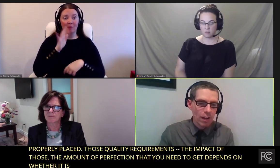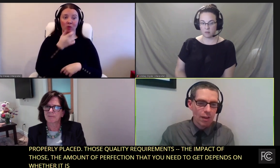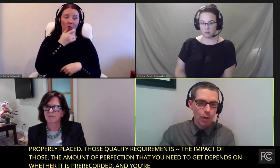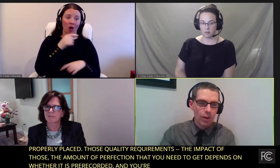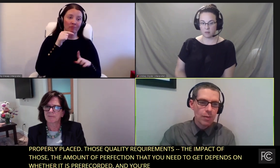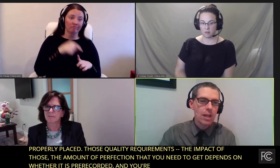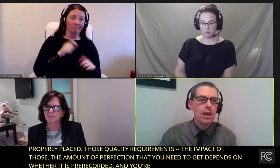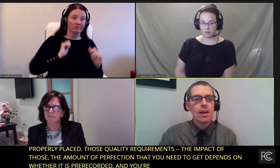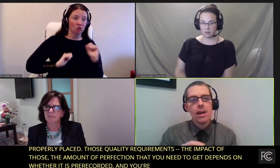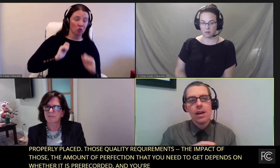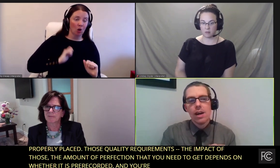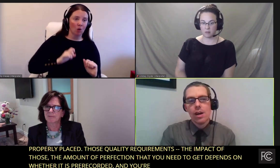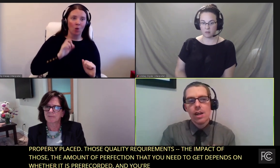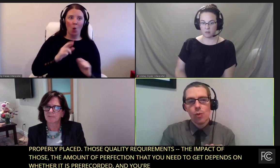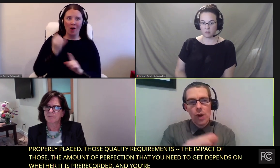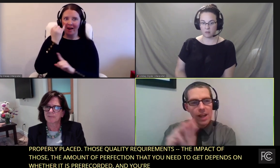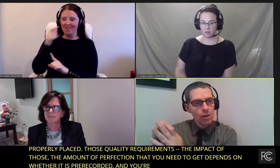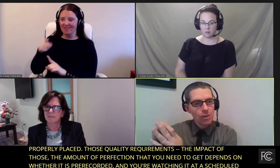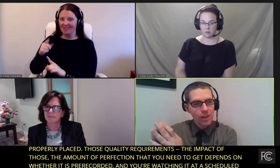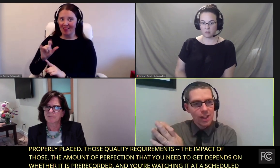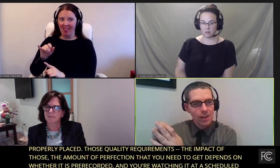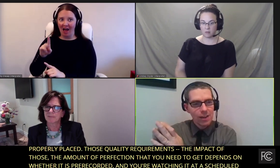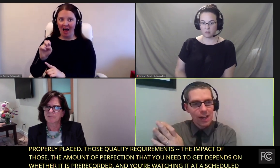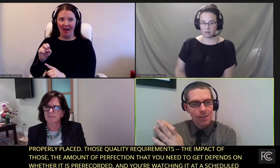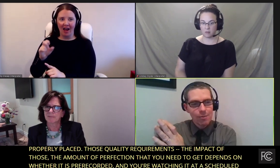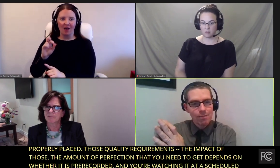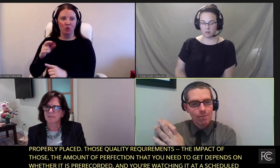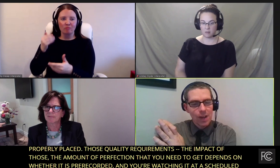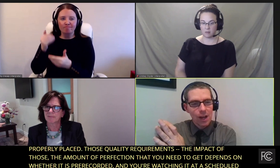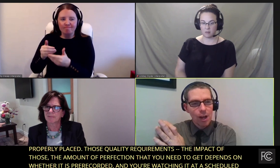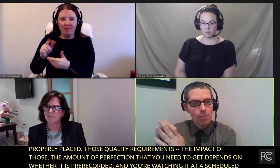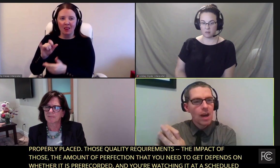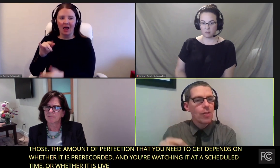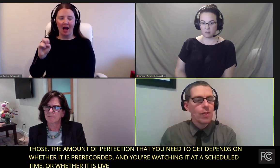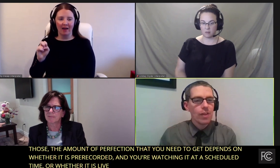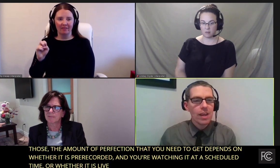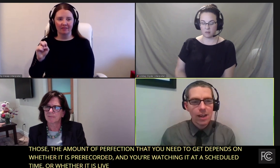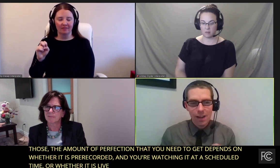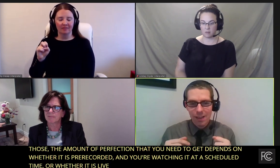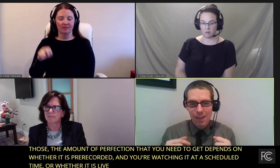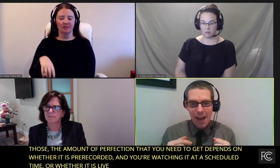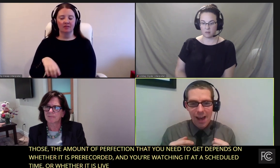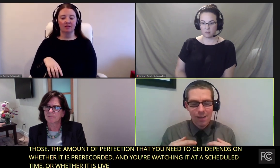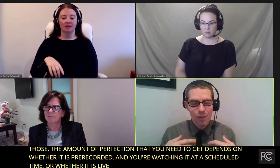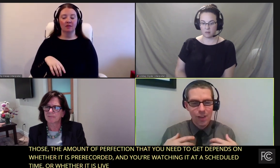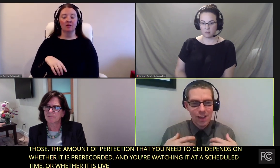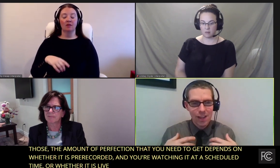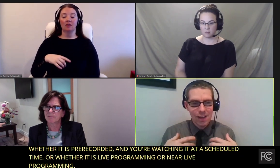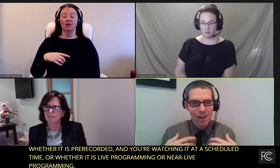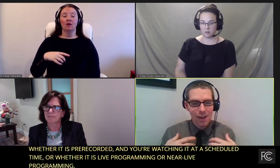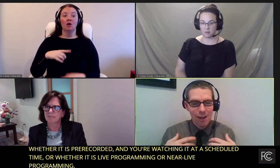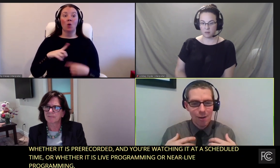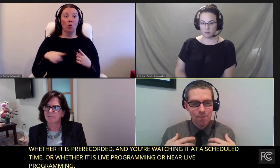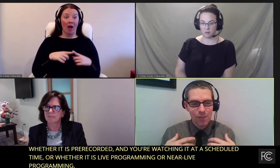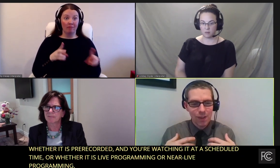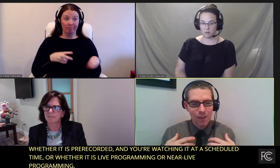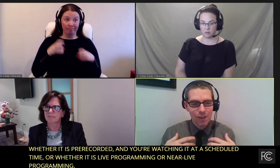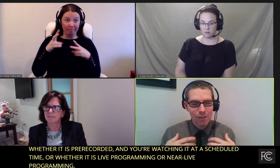or near live programming. When it goes to the internet, I think that the,